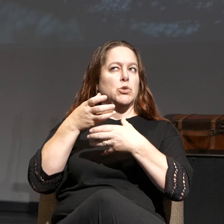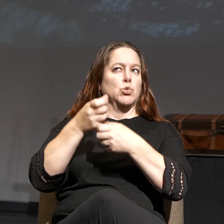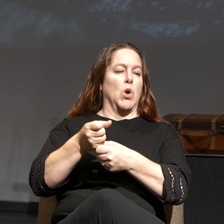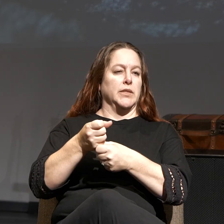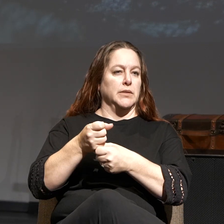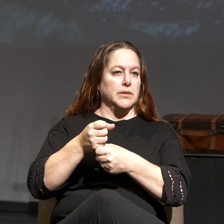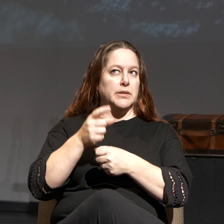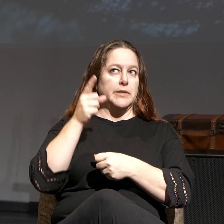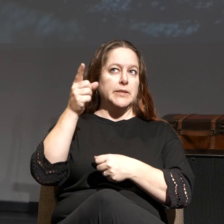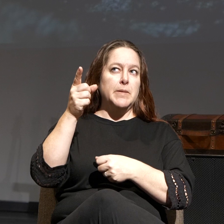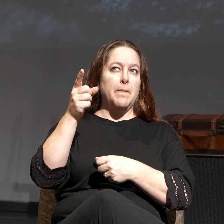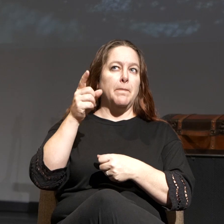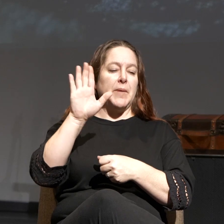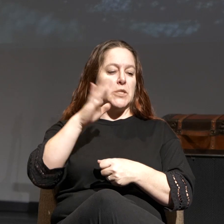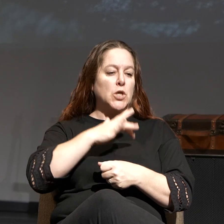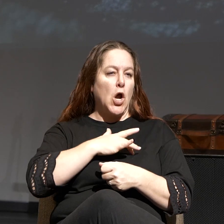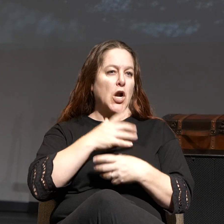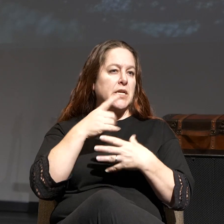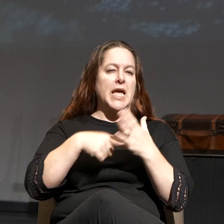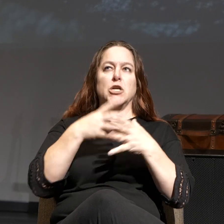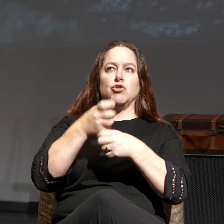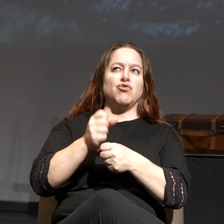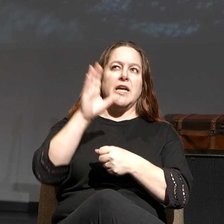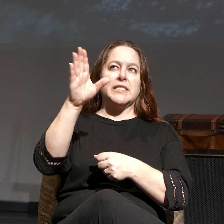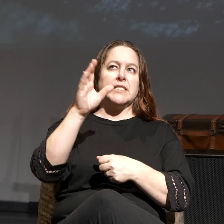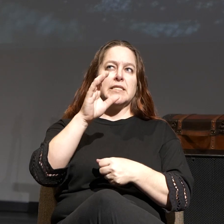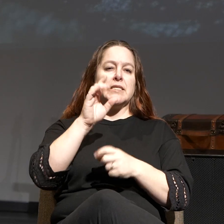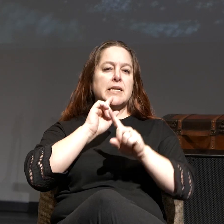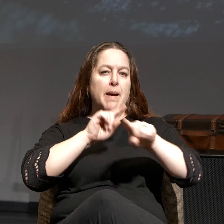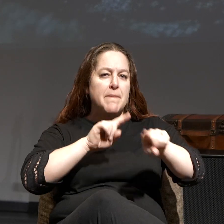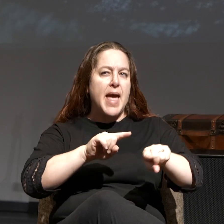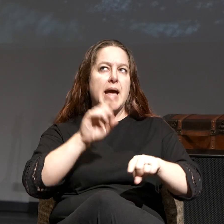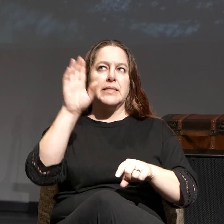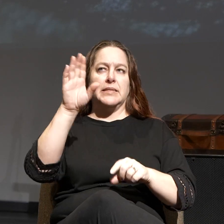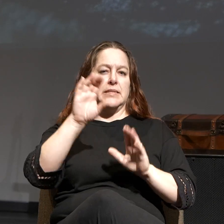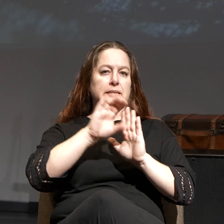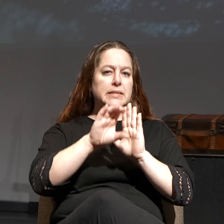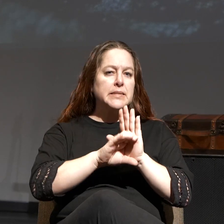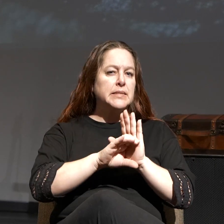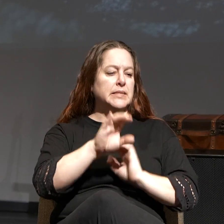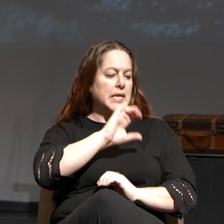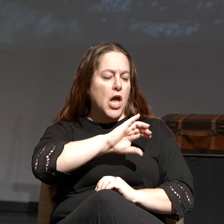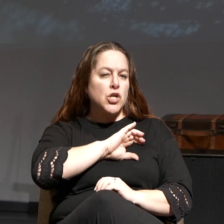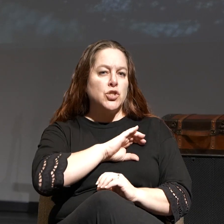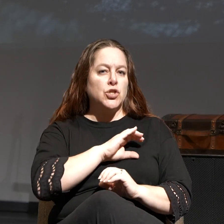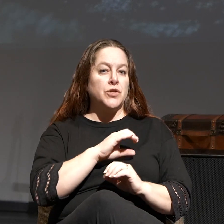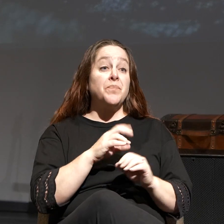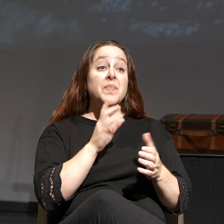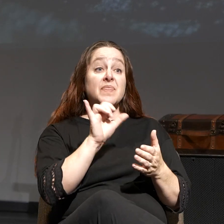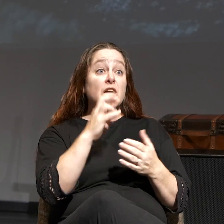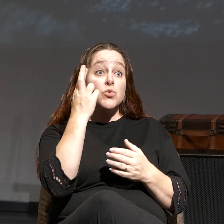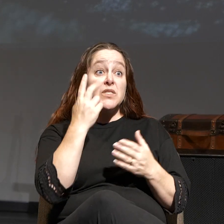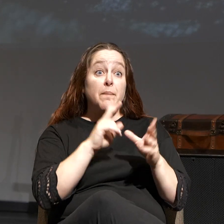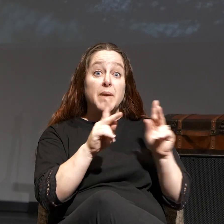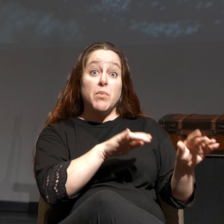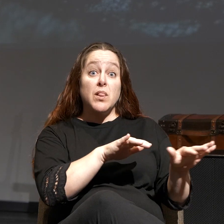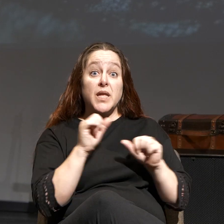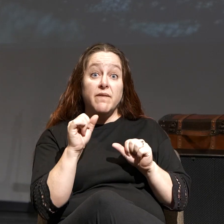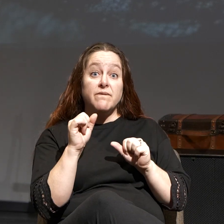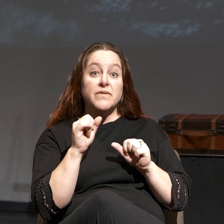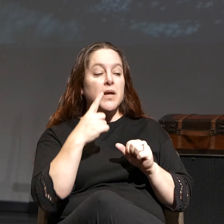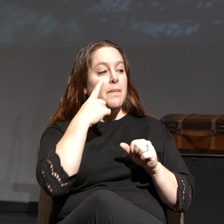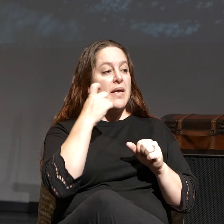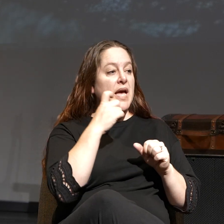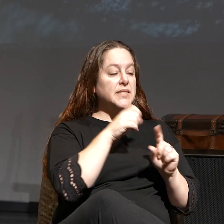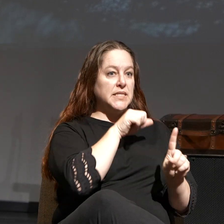commandments and character. There's two reasons people defect from the faith. They defect from the faith because they are deceived by